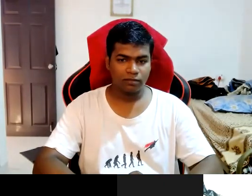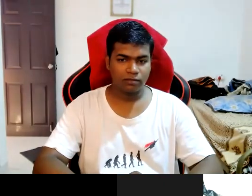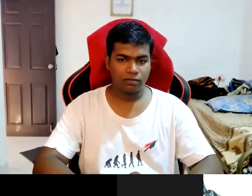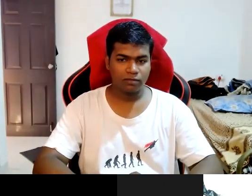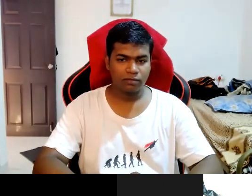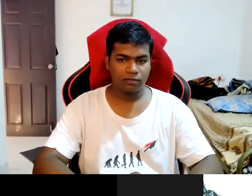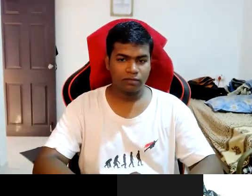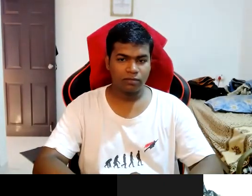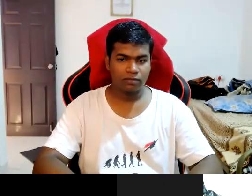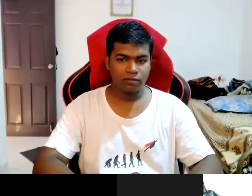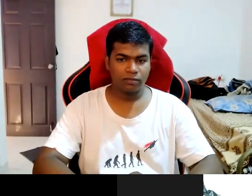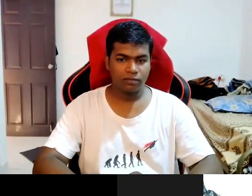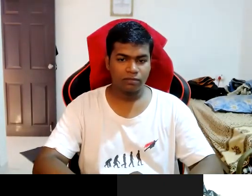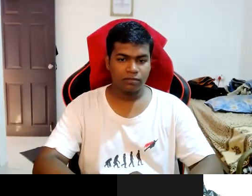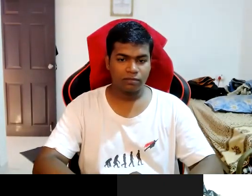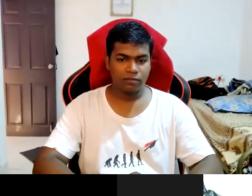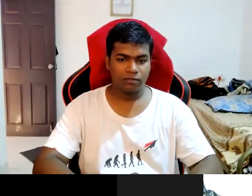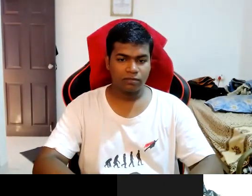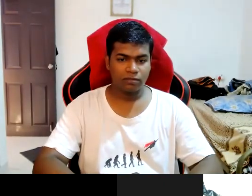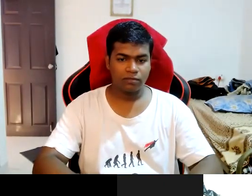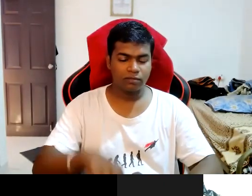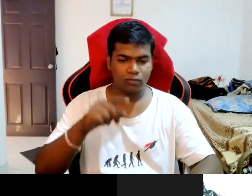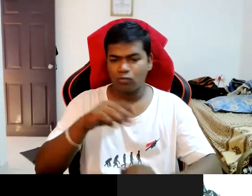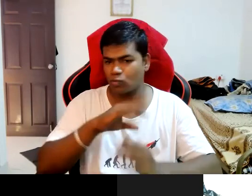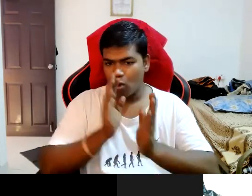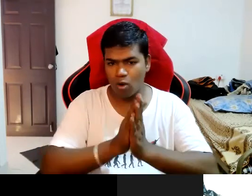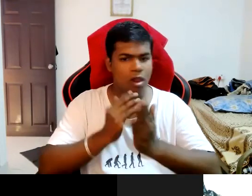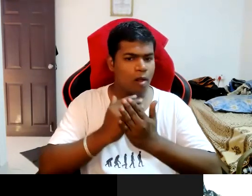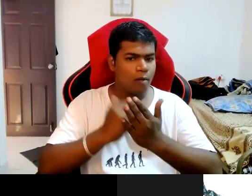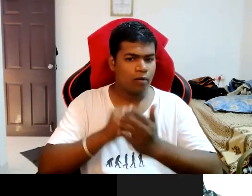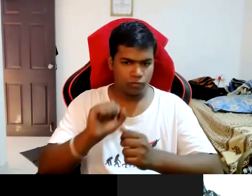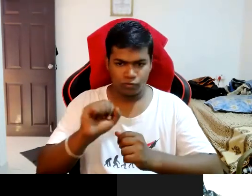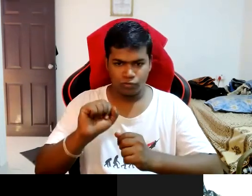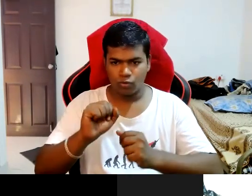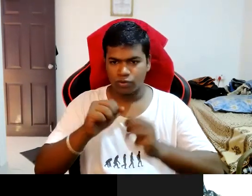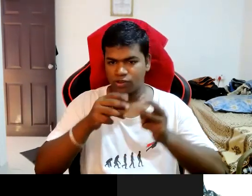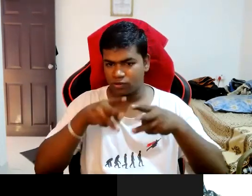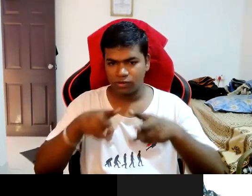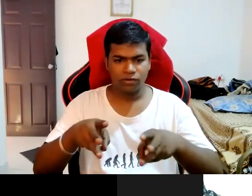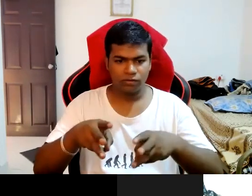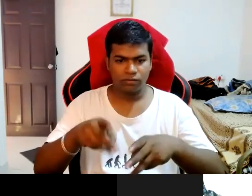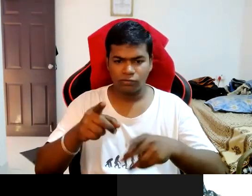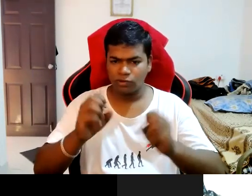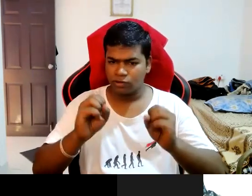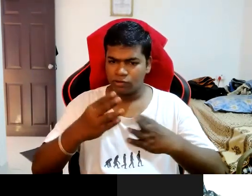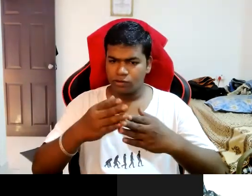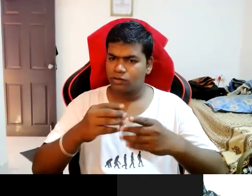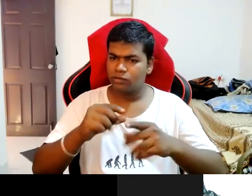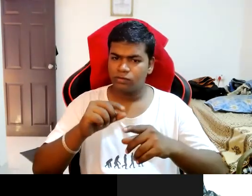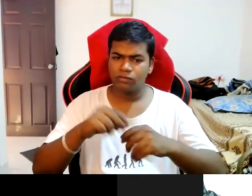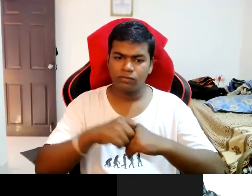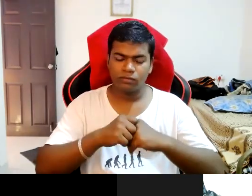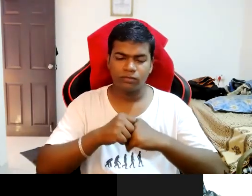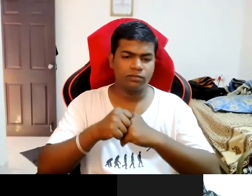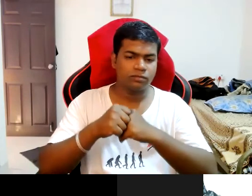okay um so uh this is all about your journey and you started mentoring people and everything if i were to ask